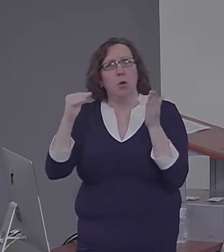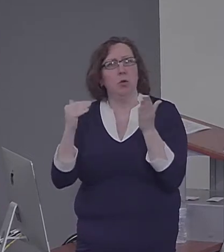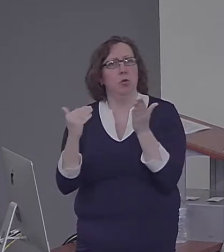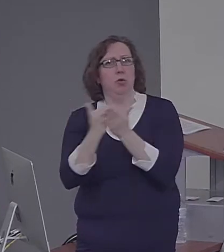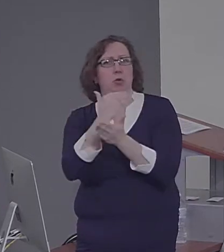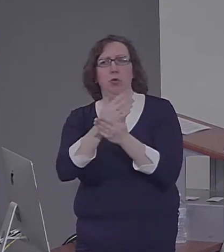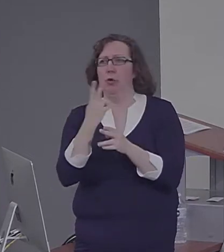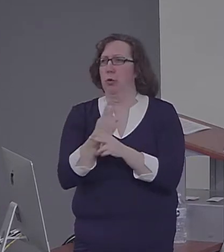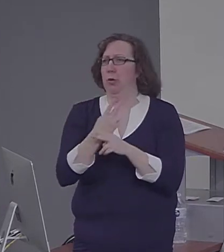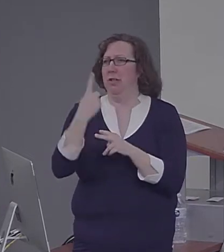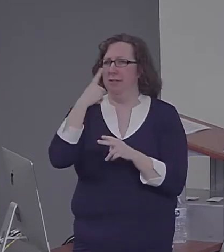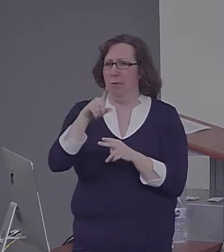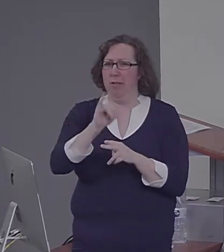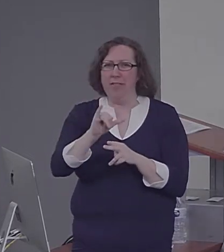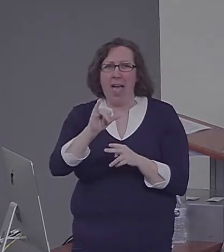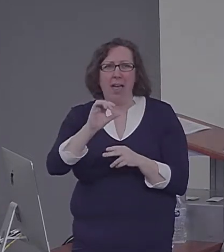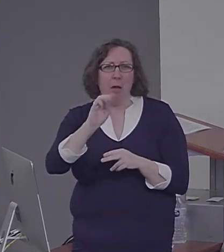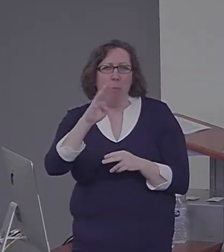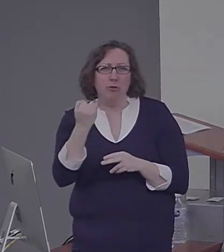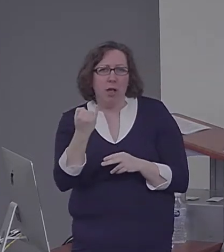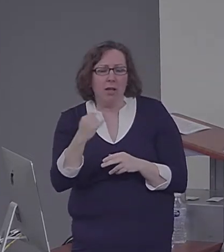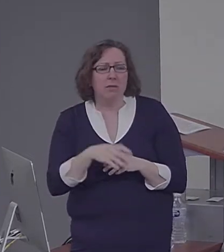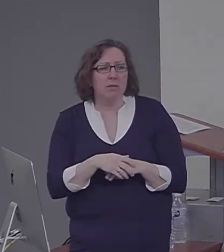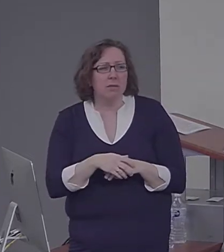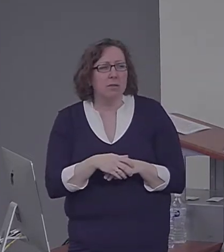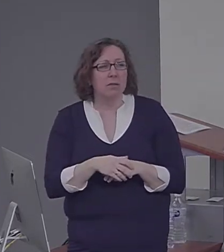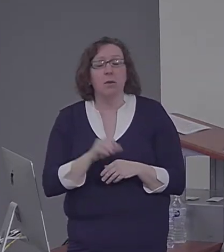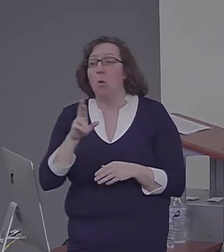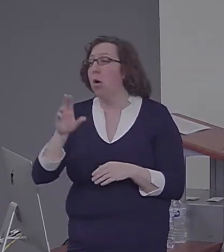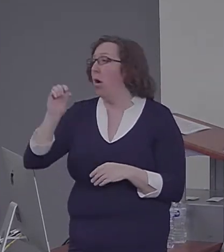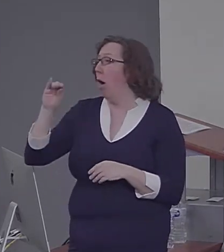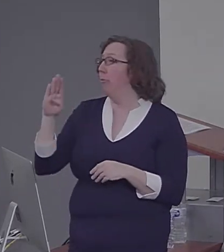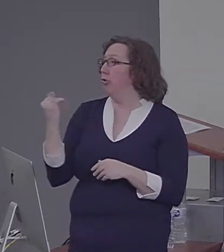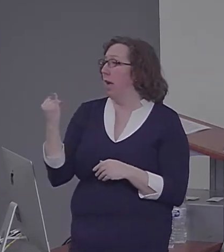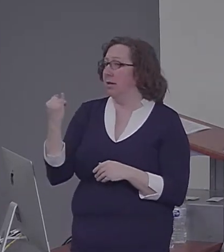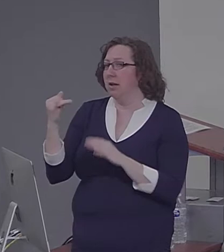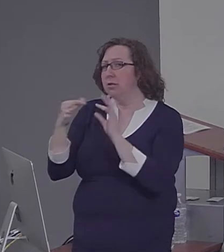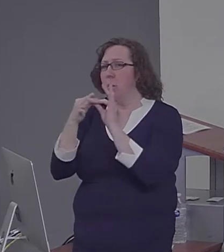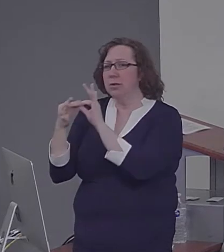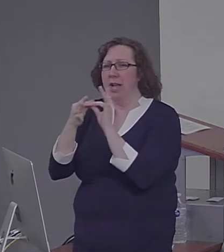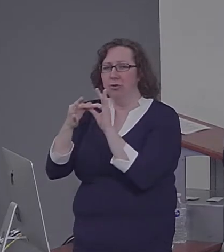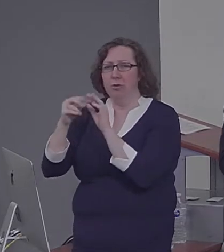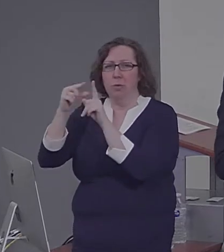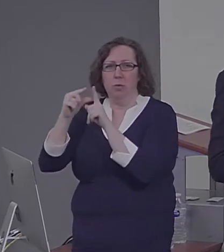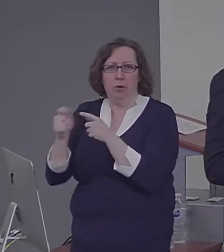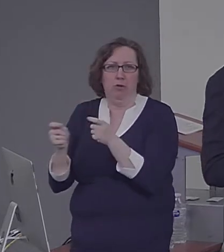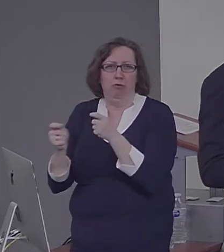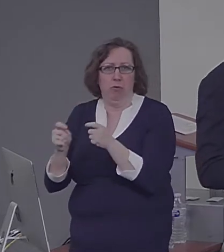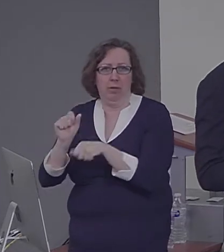or you do the object association control task that I told you about in the behavioral study.